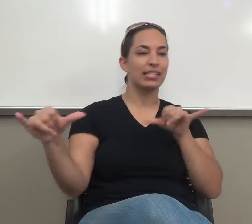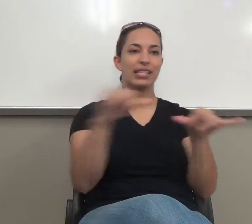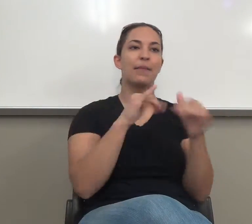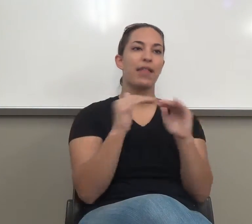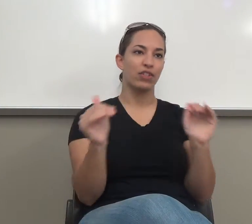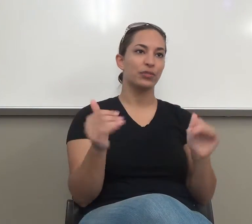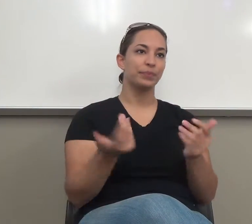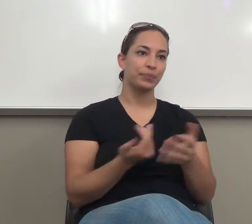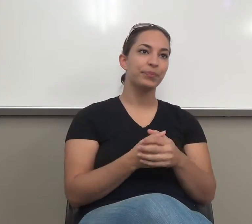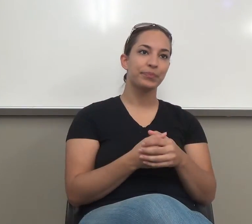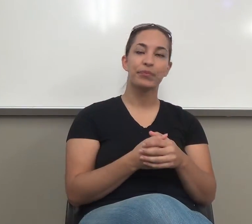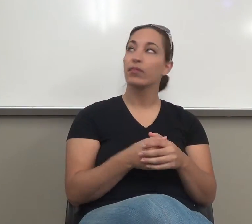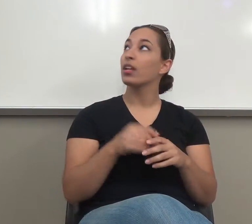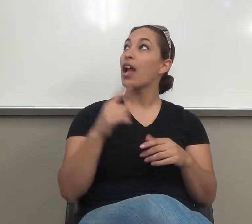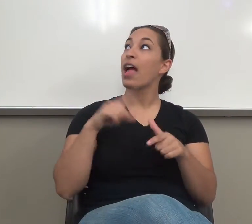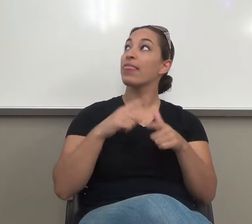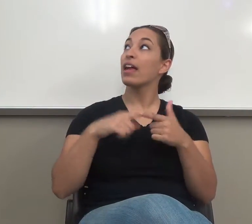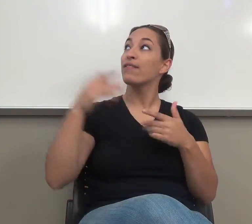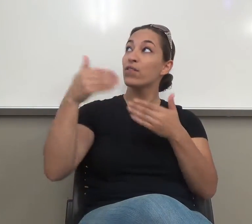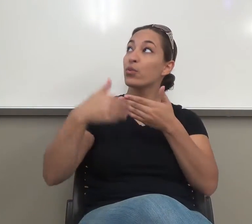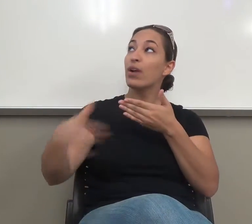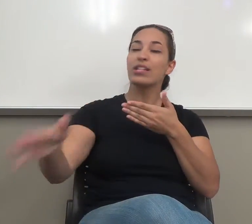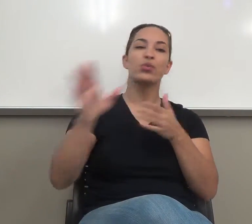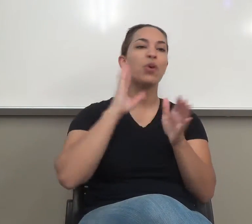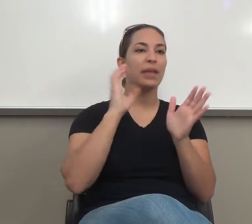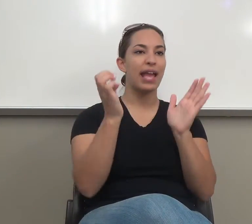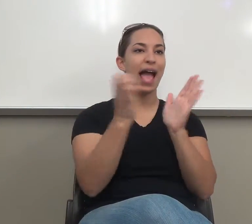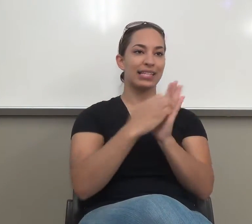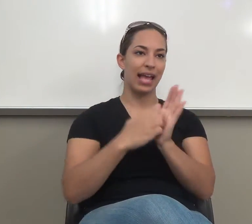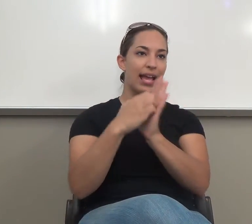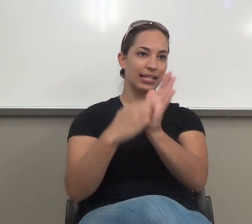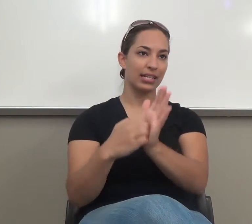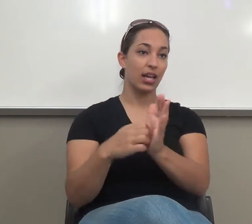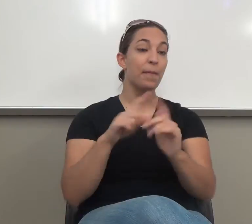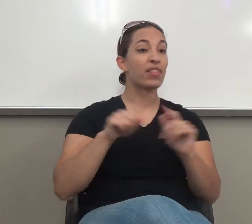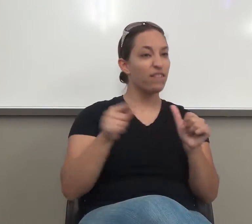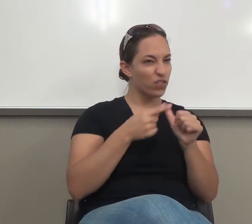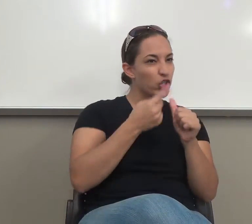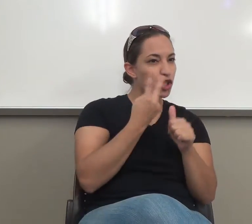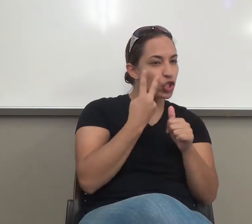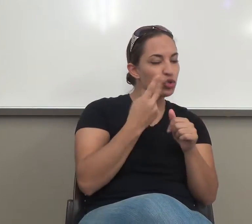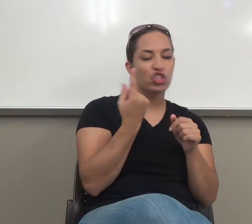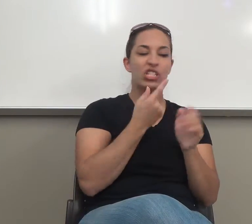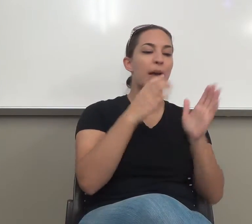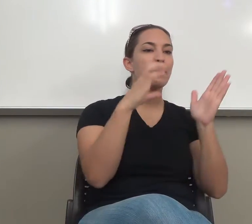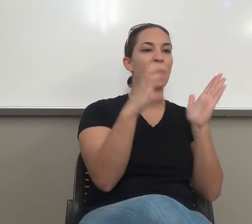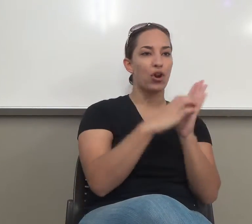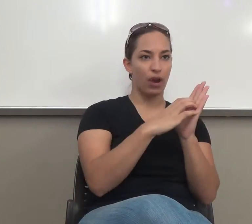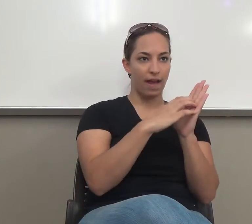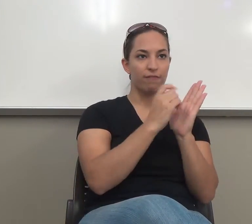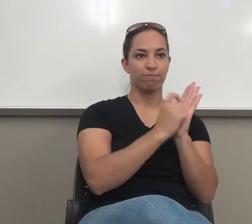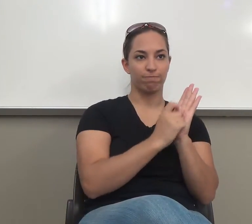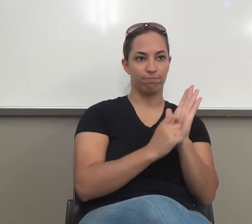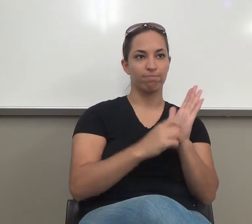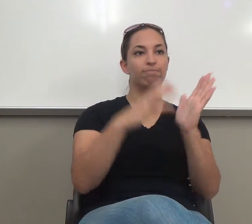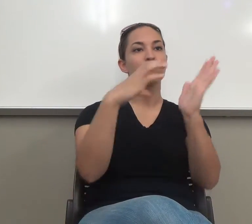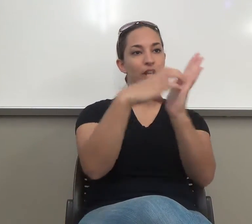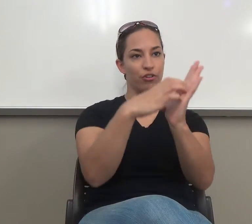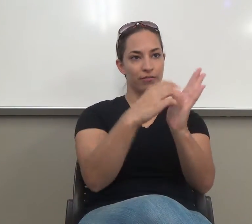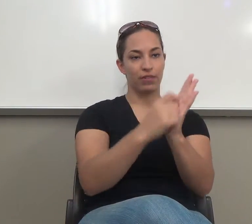we're going to do the rest of one in the essays, okay? So we're working through this list of things. People who came out of